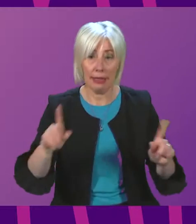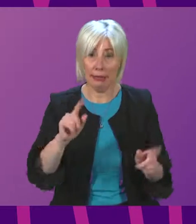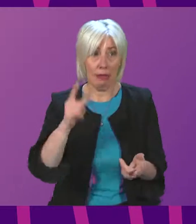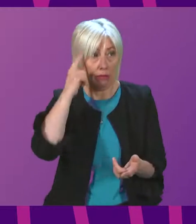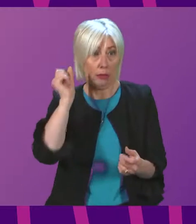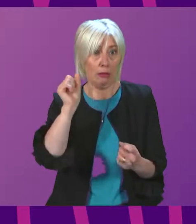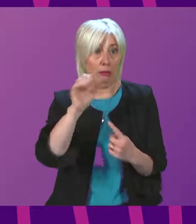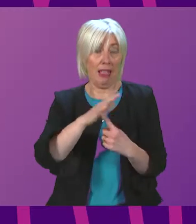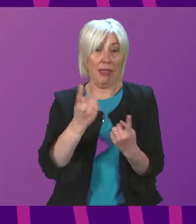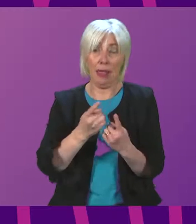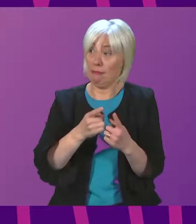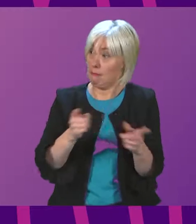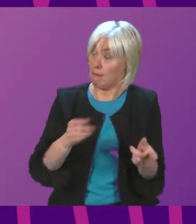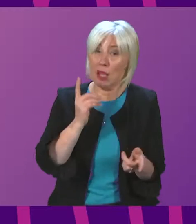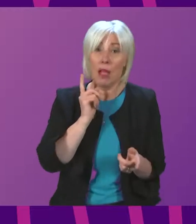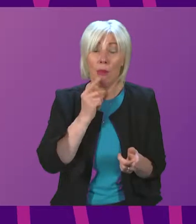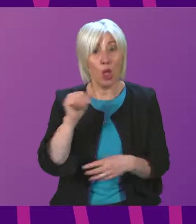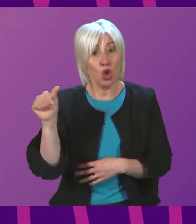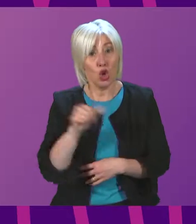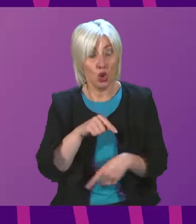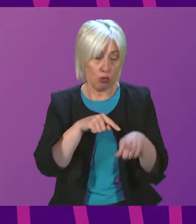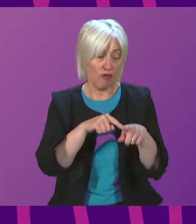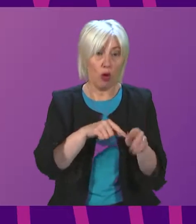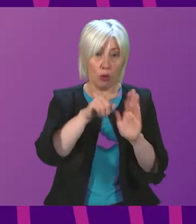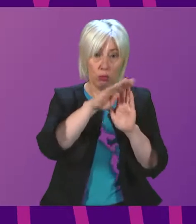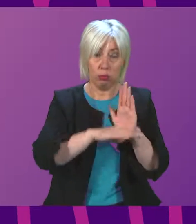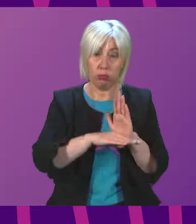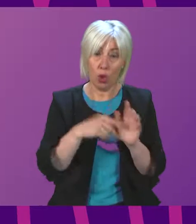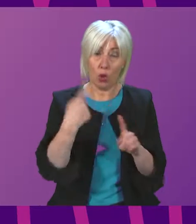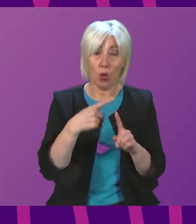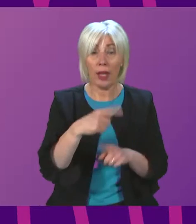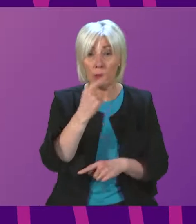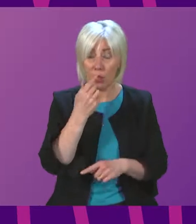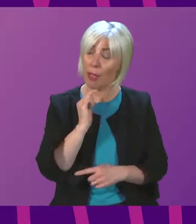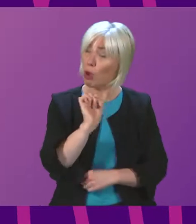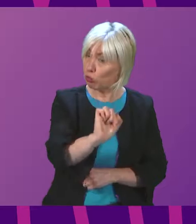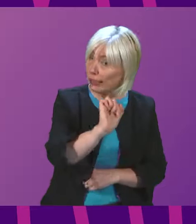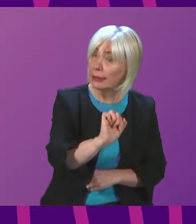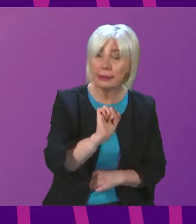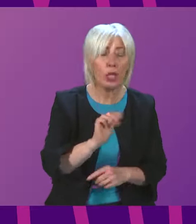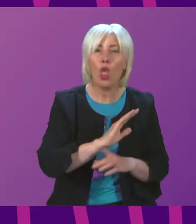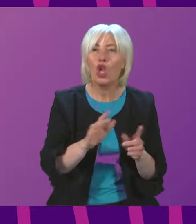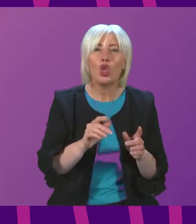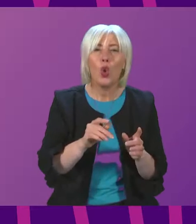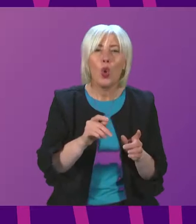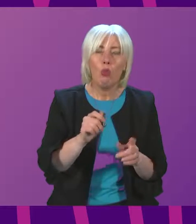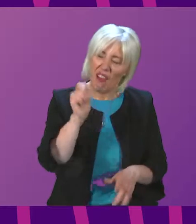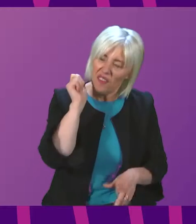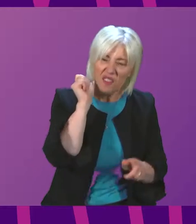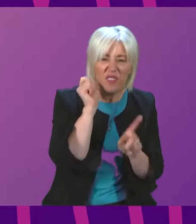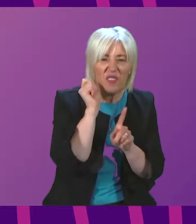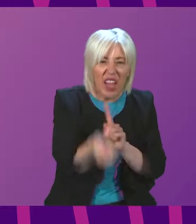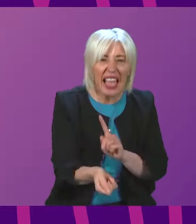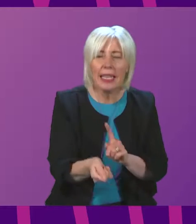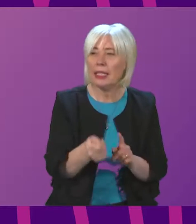foremost, is that people should comply as quickly as they can. But the Member is right. There are no penalties as such for